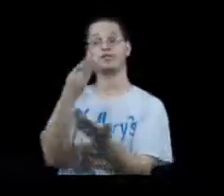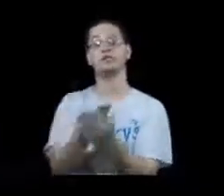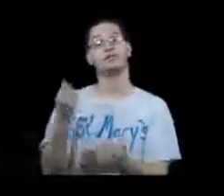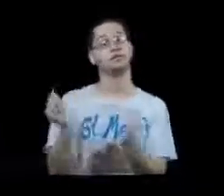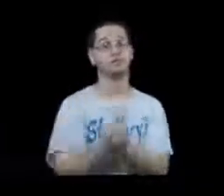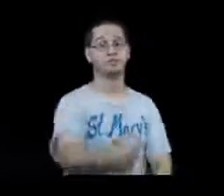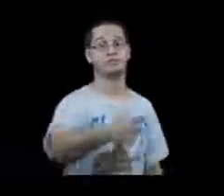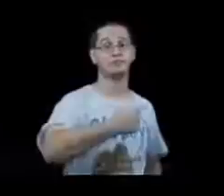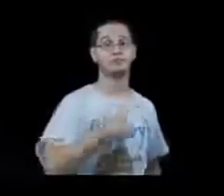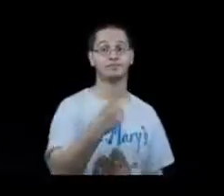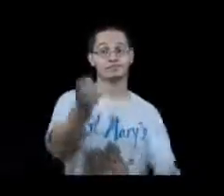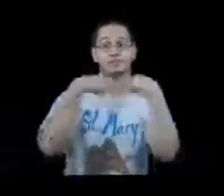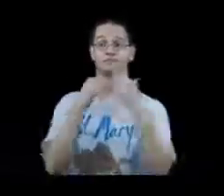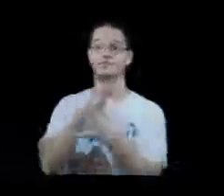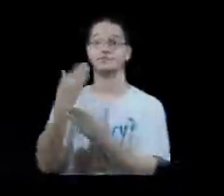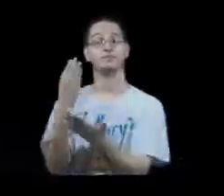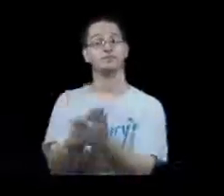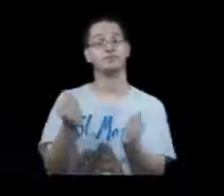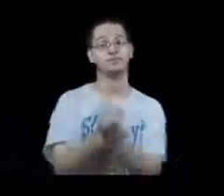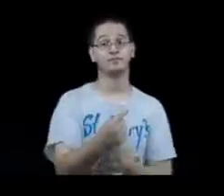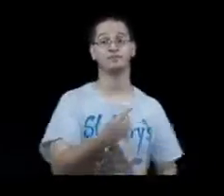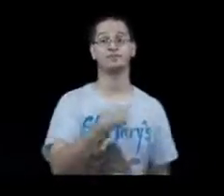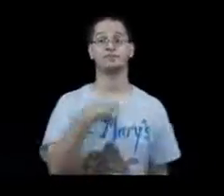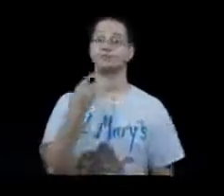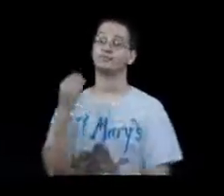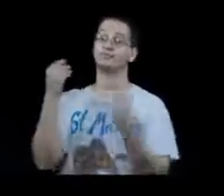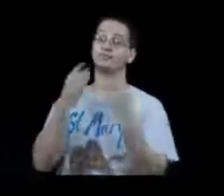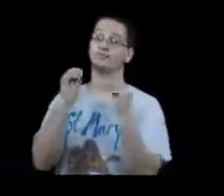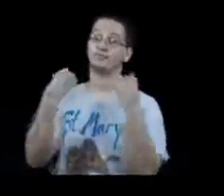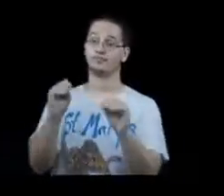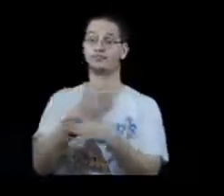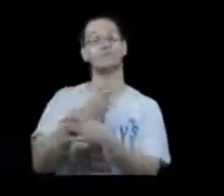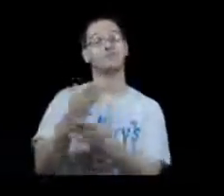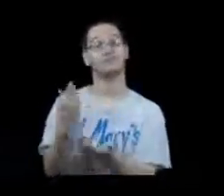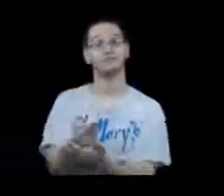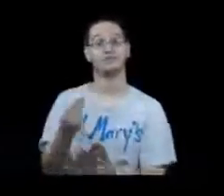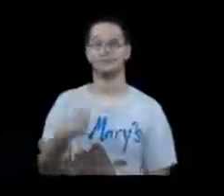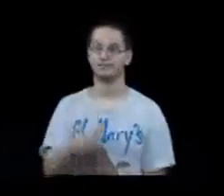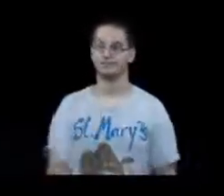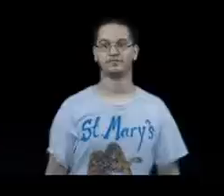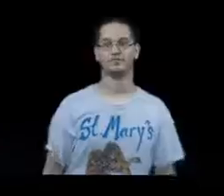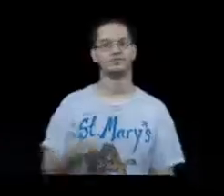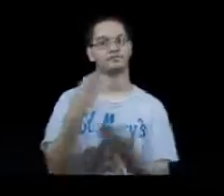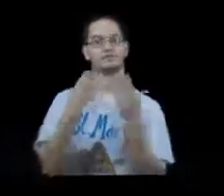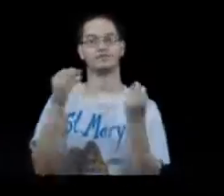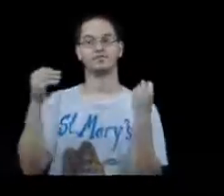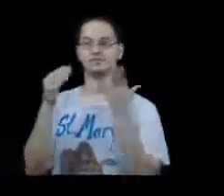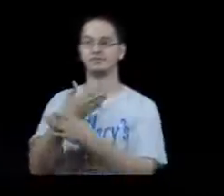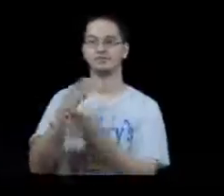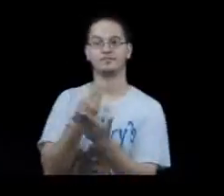Come on, share your dollar with me Go ahead and share your dollar with me Come on, share your dollar Give me your